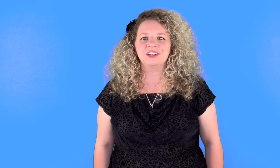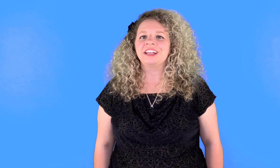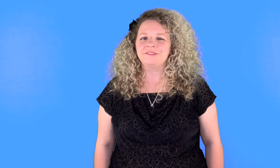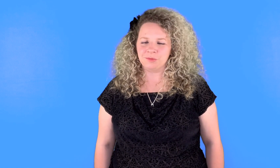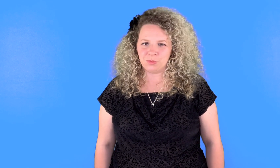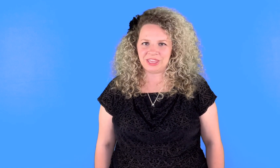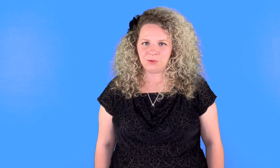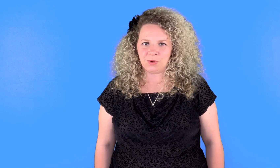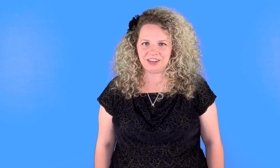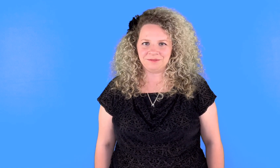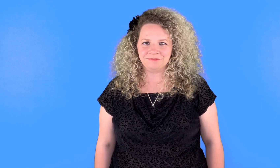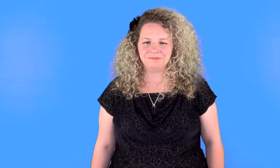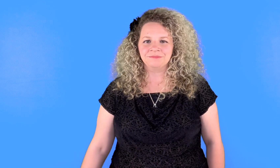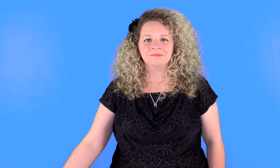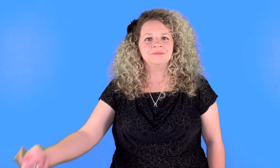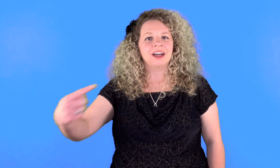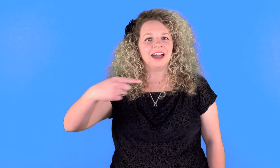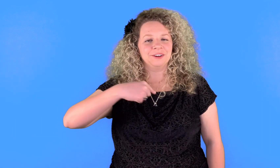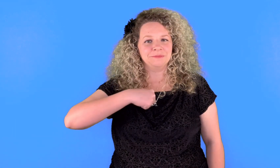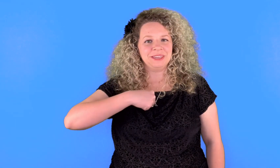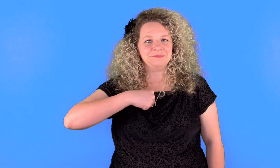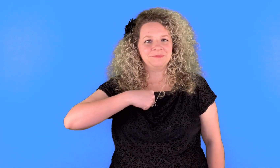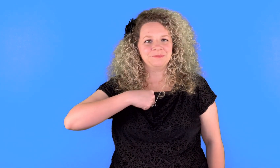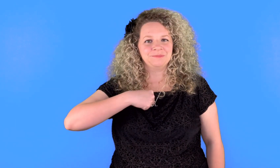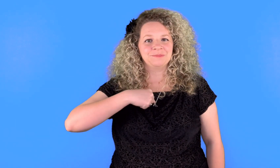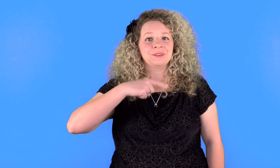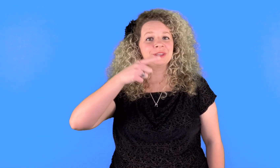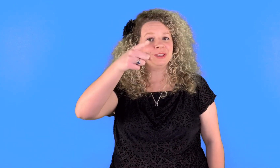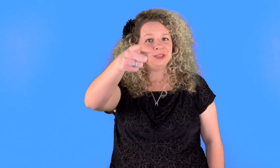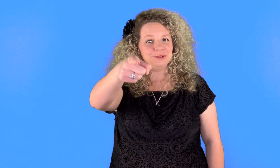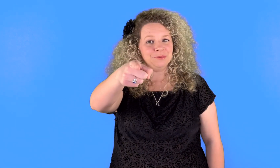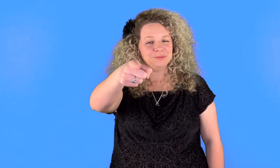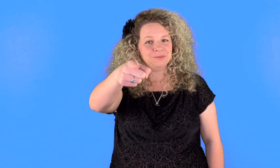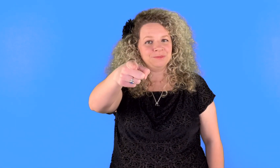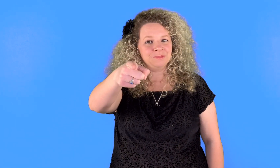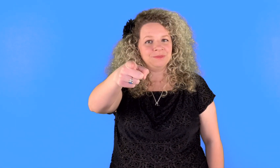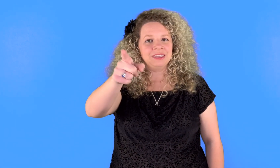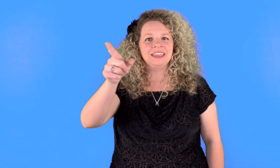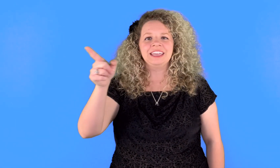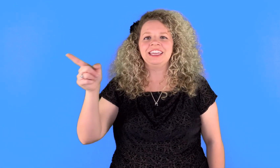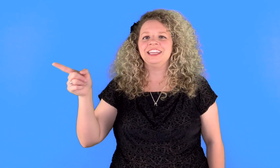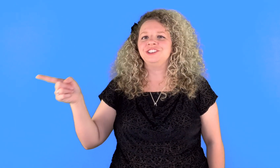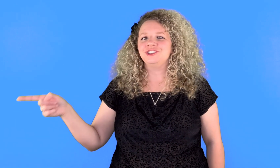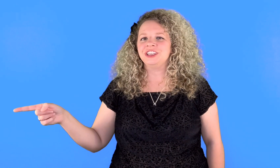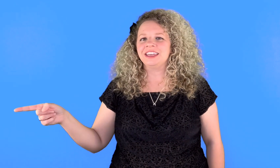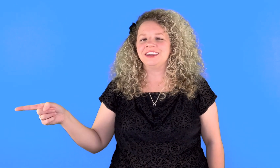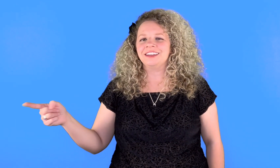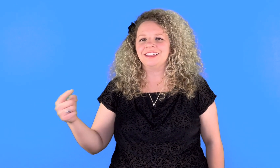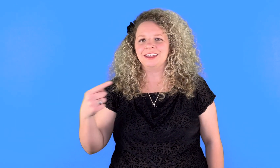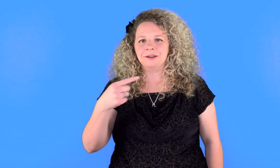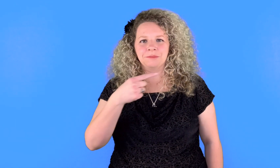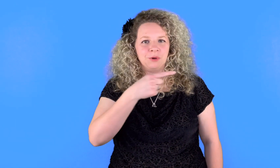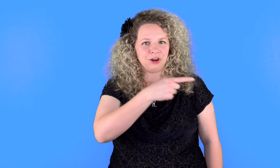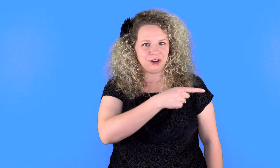from week one. I or me. You. He, she, it, him, or her.